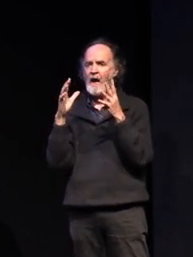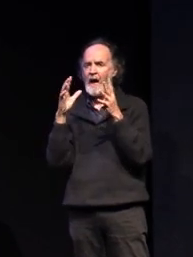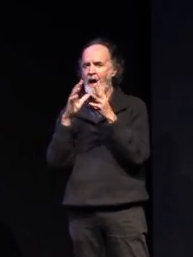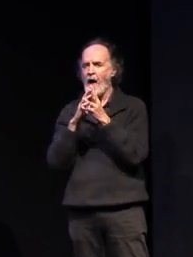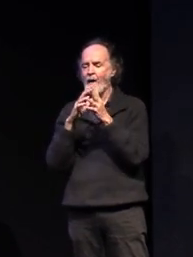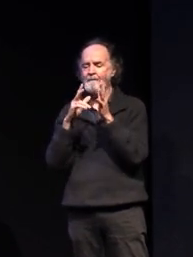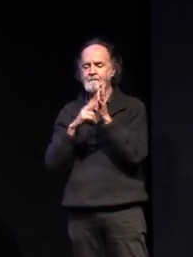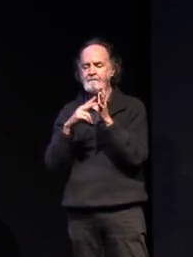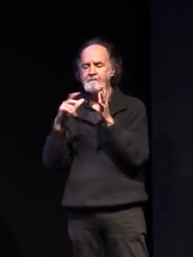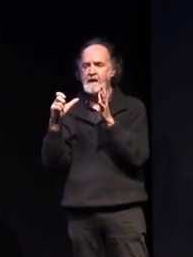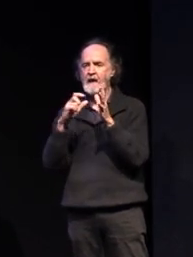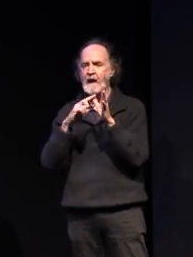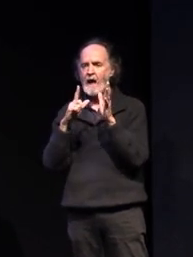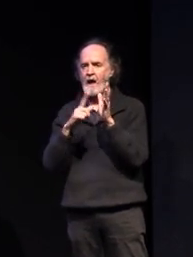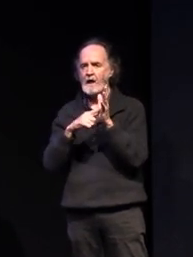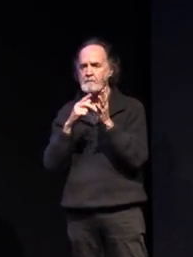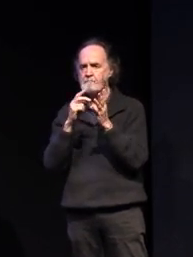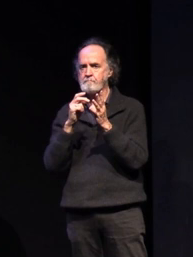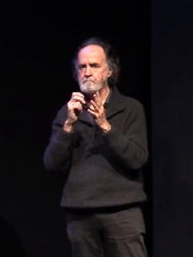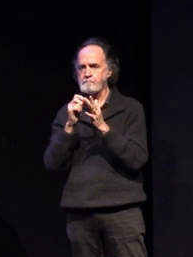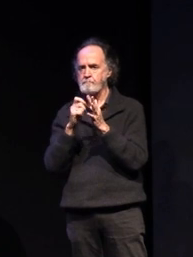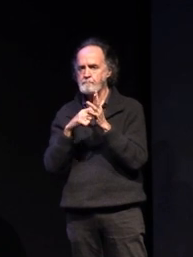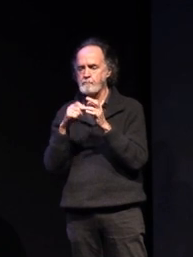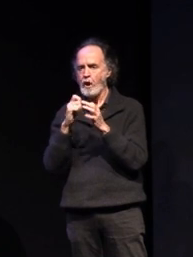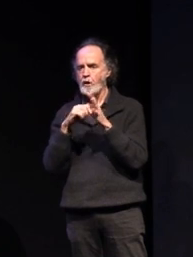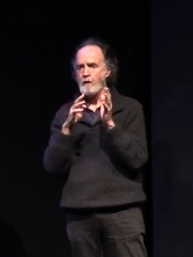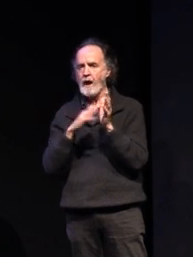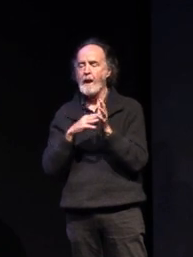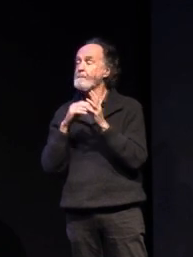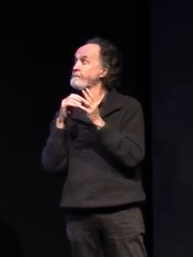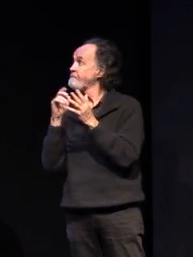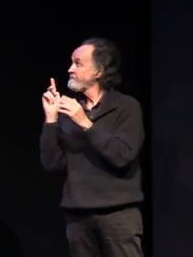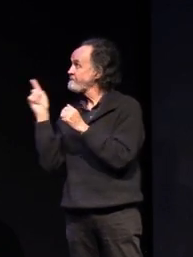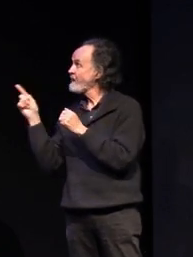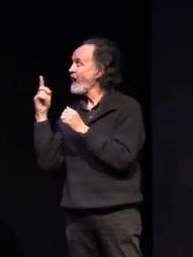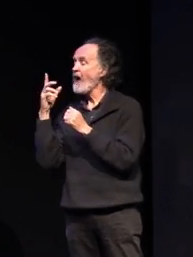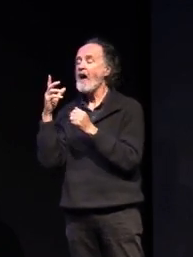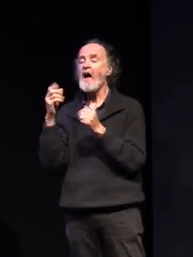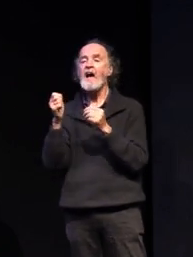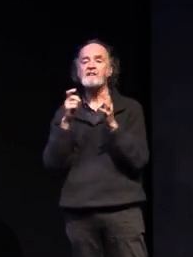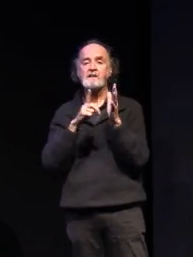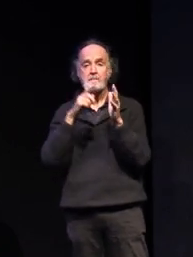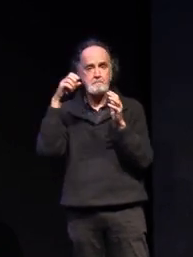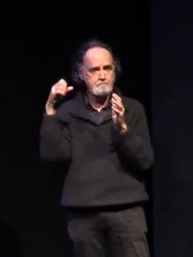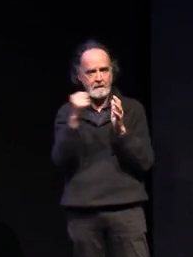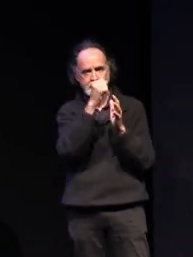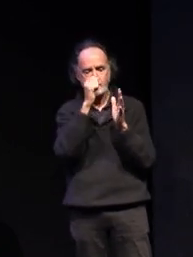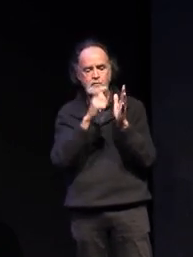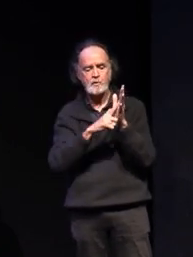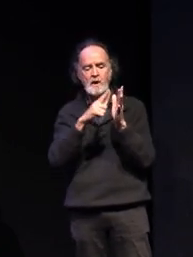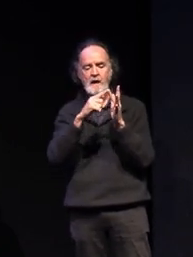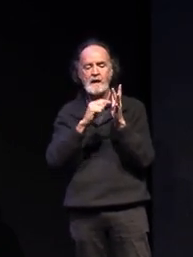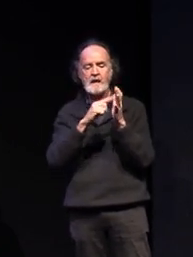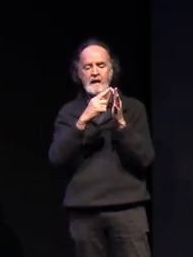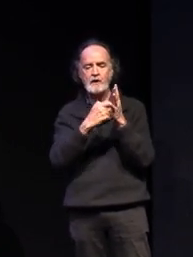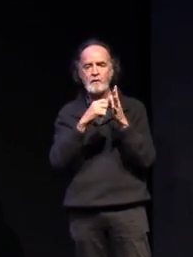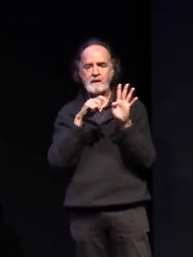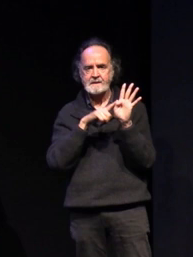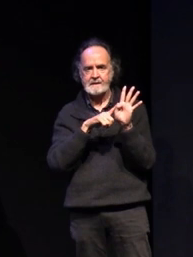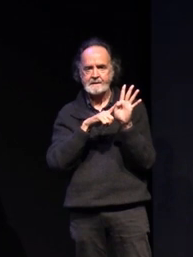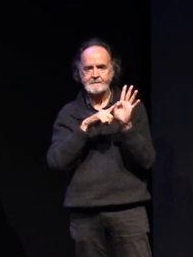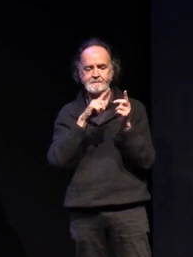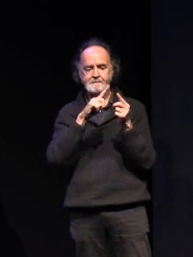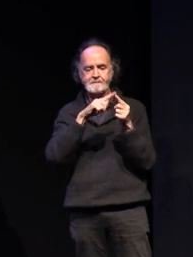program so the vcal has our literacy already selected as a compulsory subject our personal